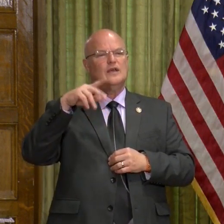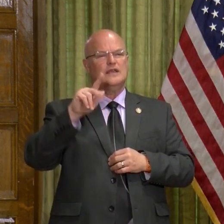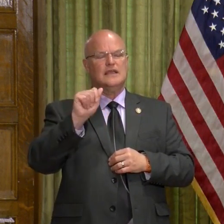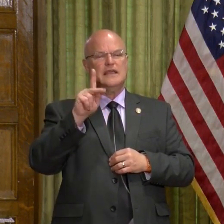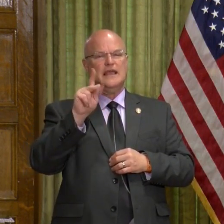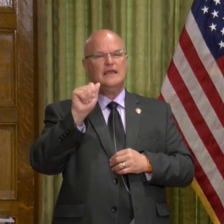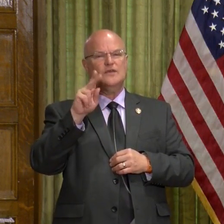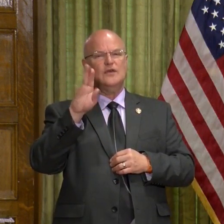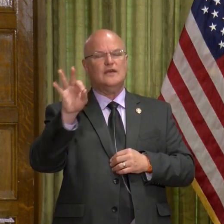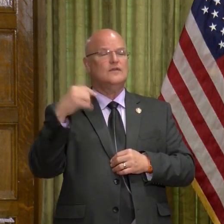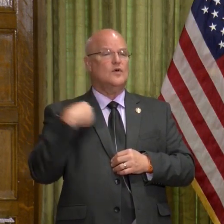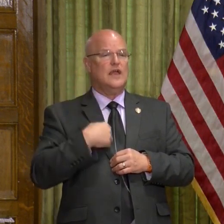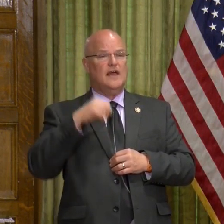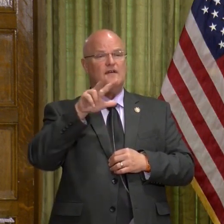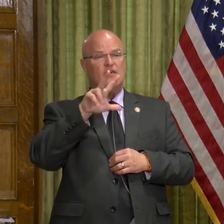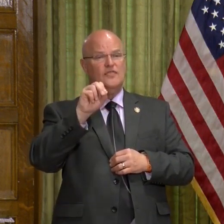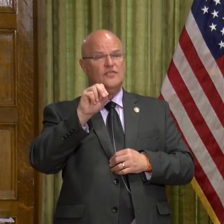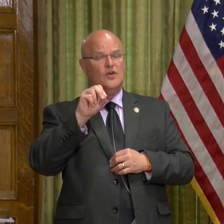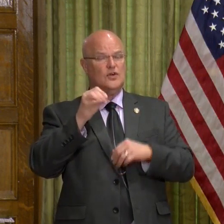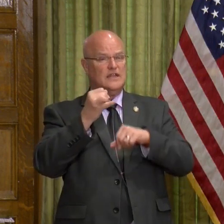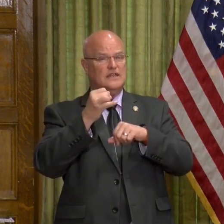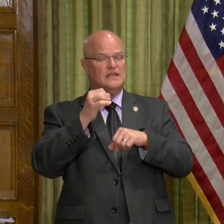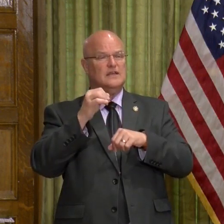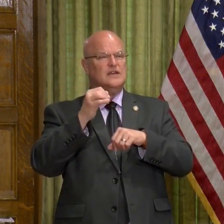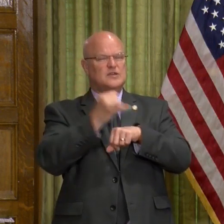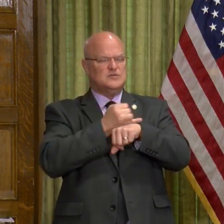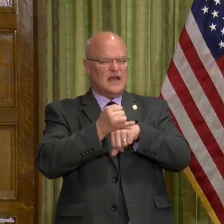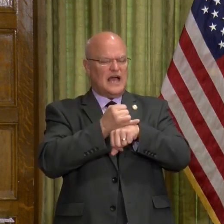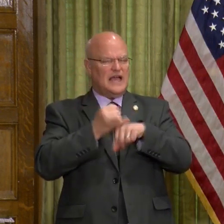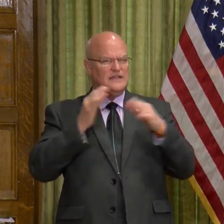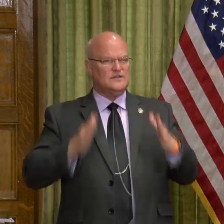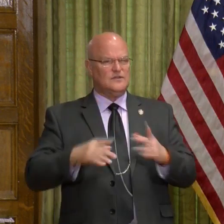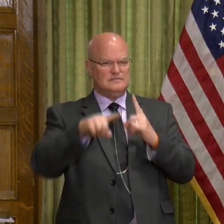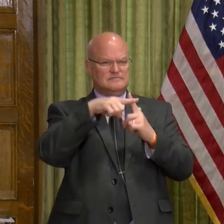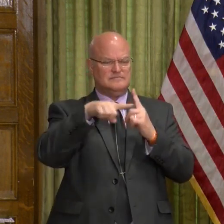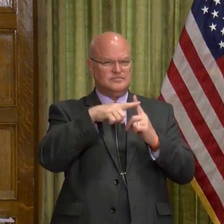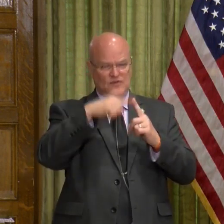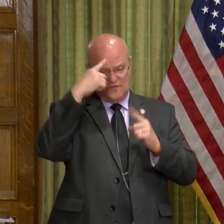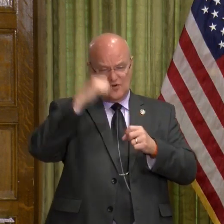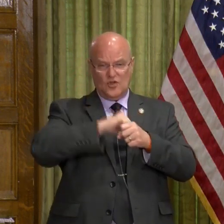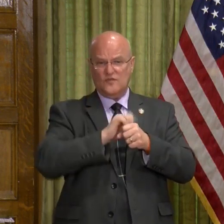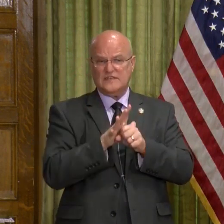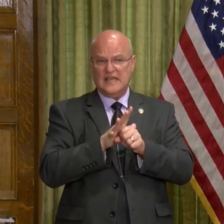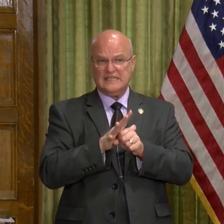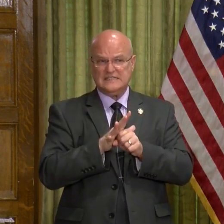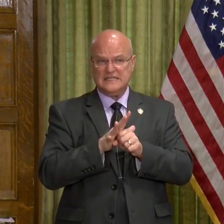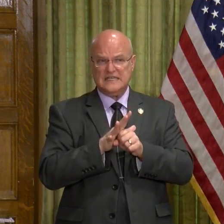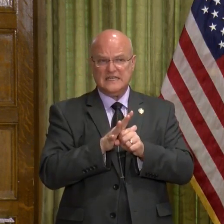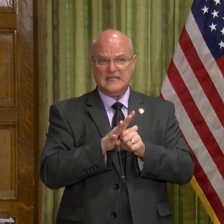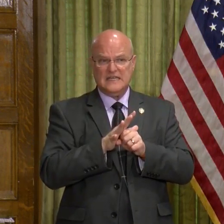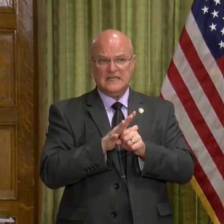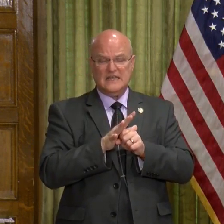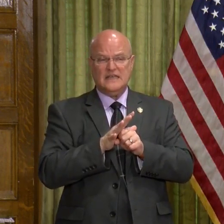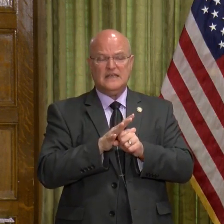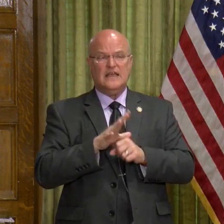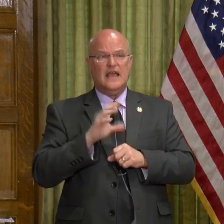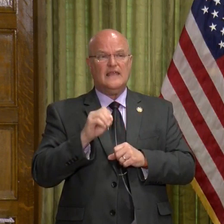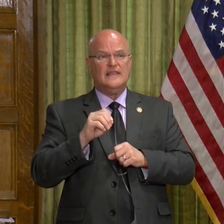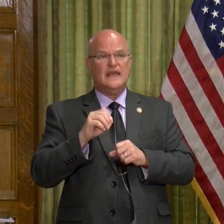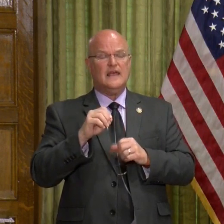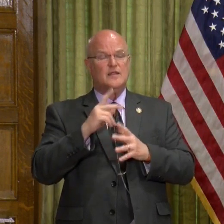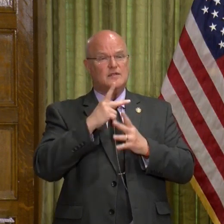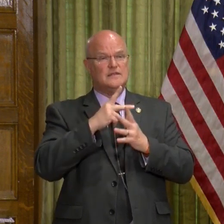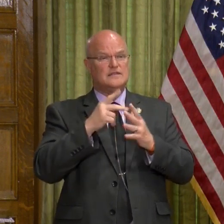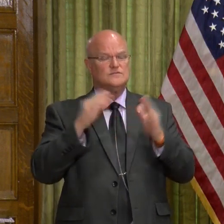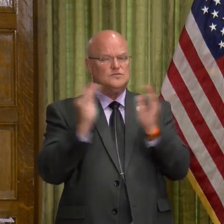We have 30 Pacific Islanders in Arkansas tested positive for COVID-19. They're an at-risk population, as